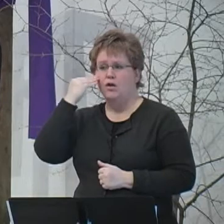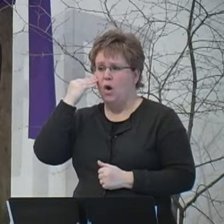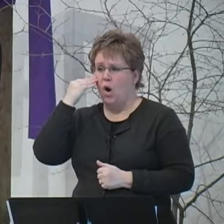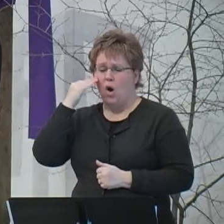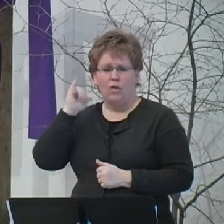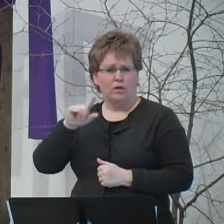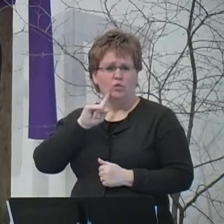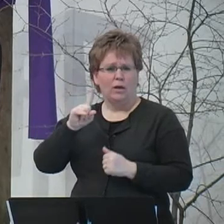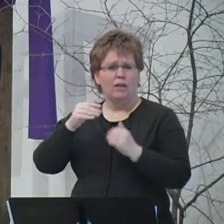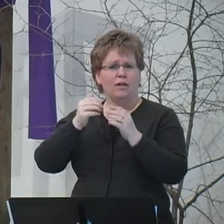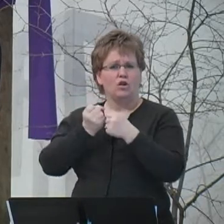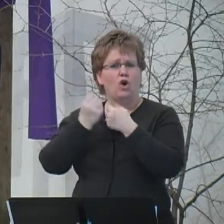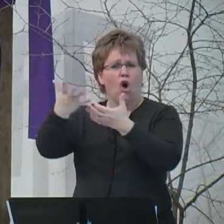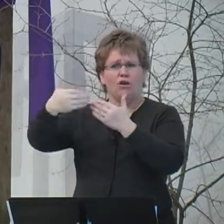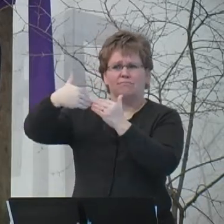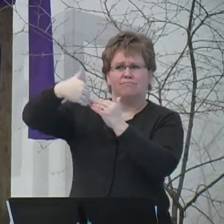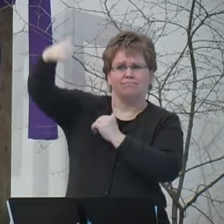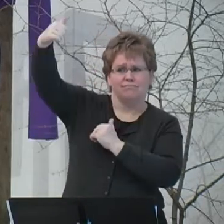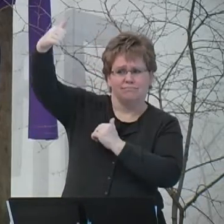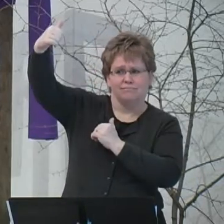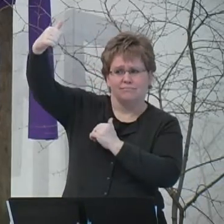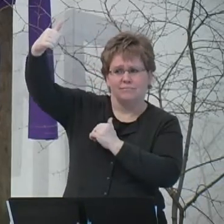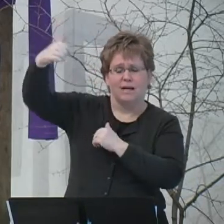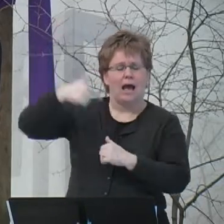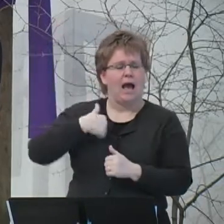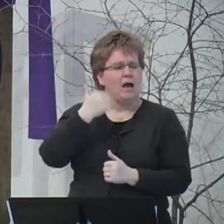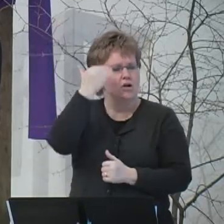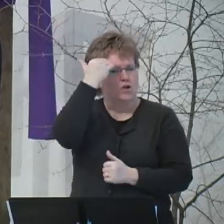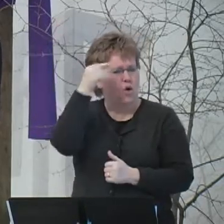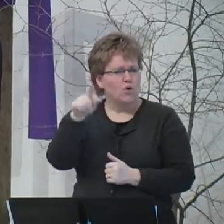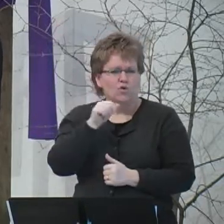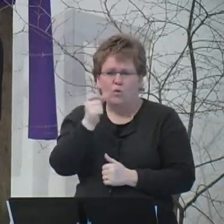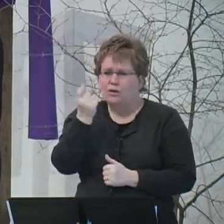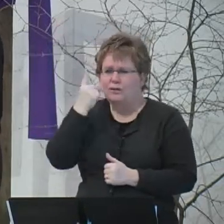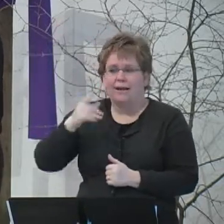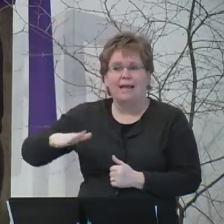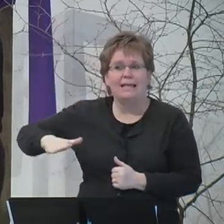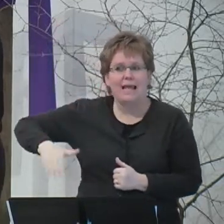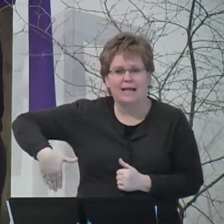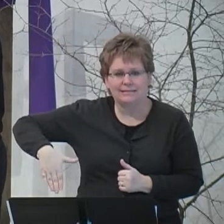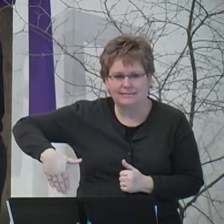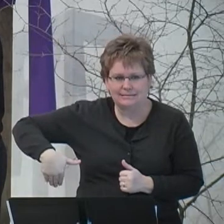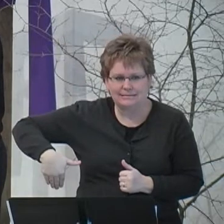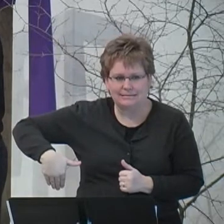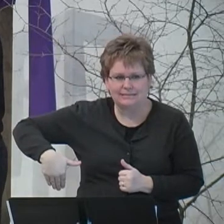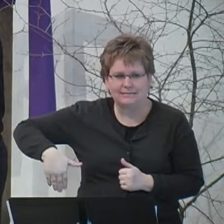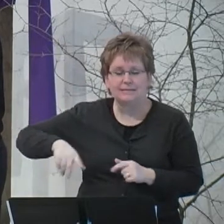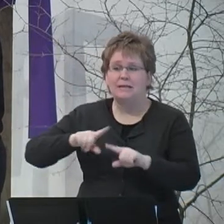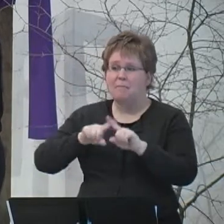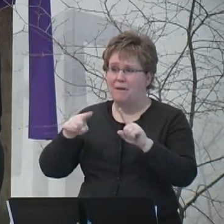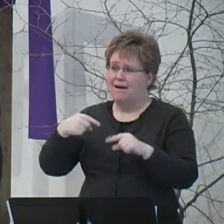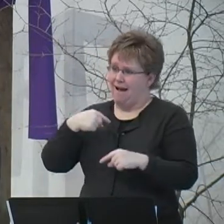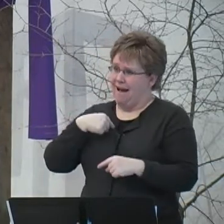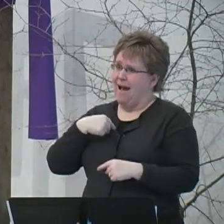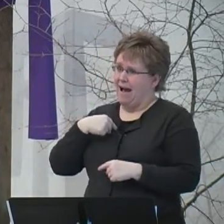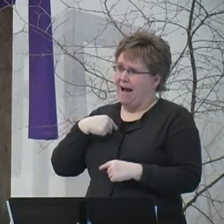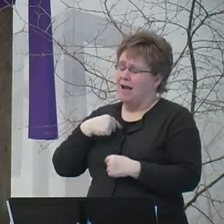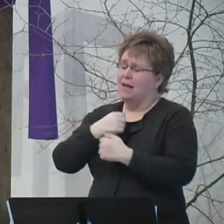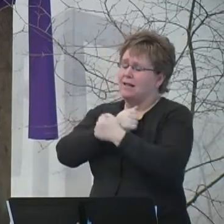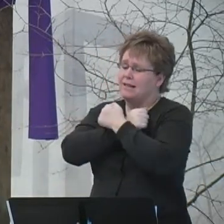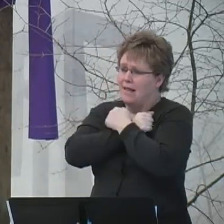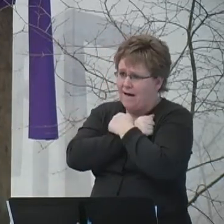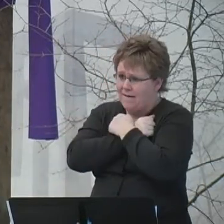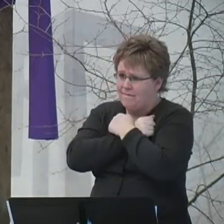this has put between us. And I know you don't understand this yet. But I am especially fond